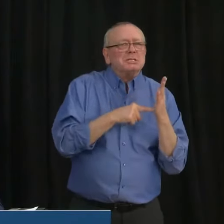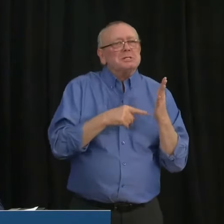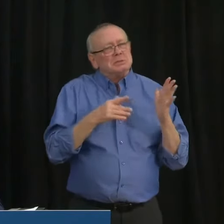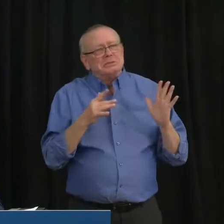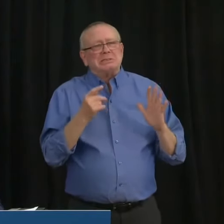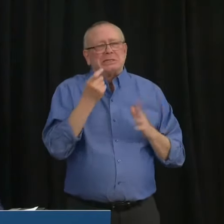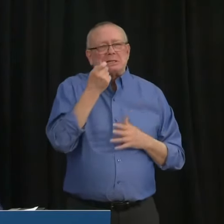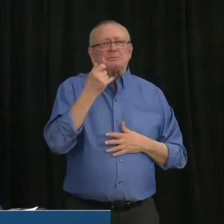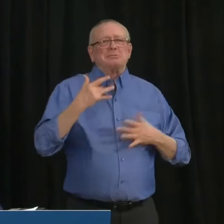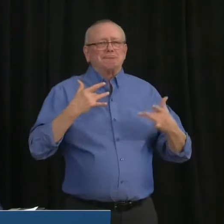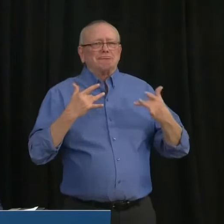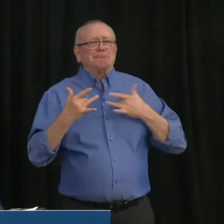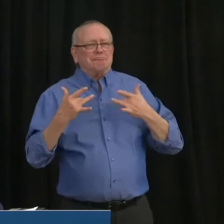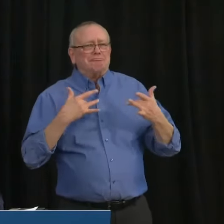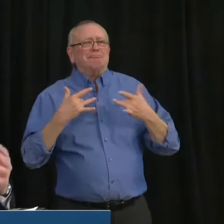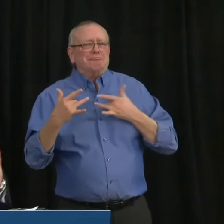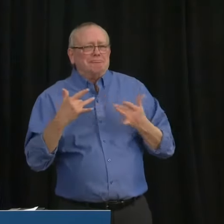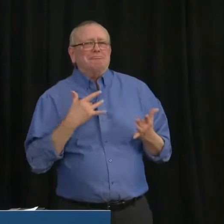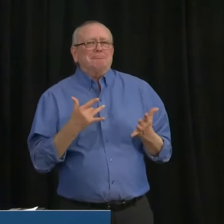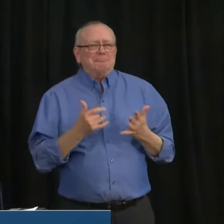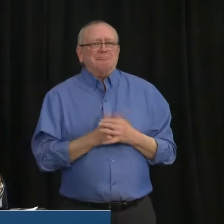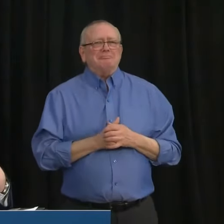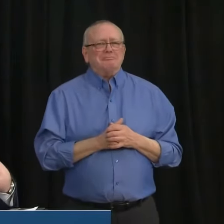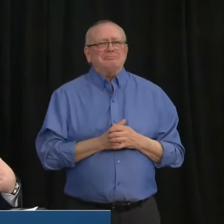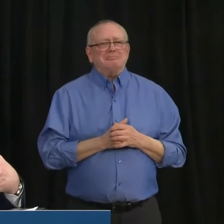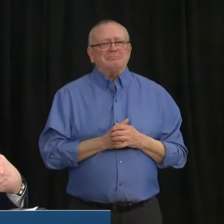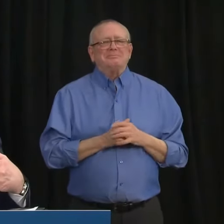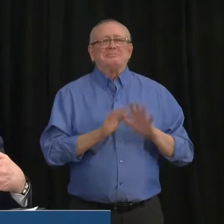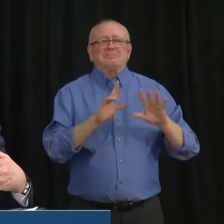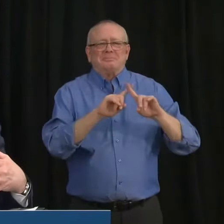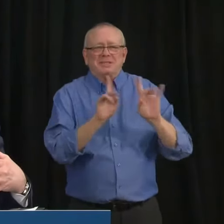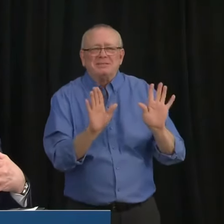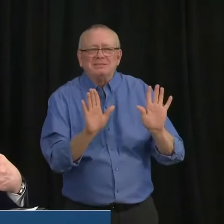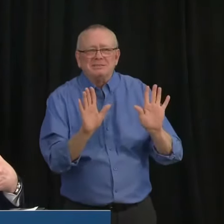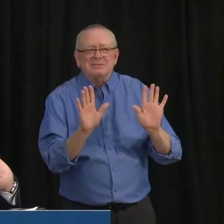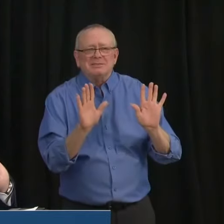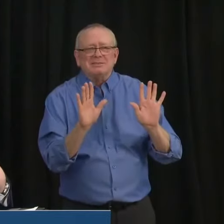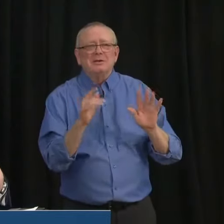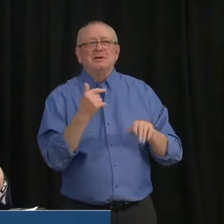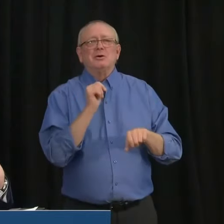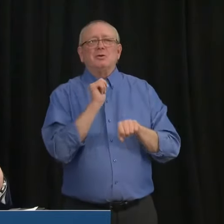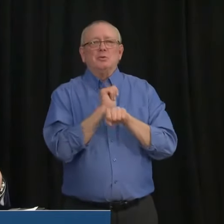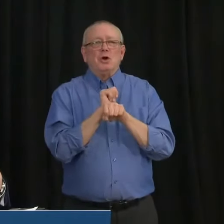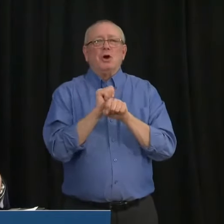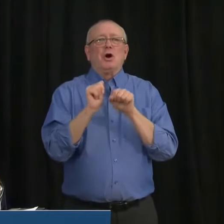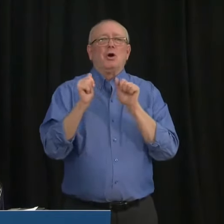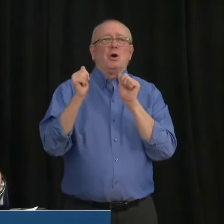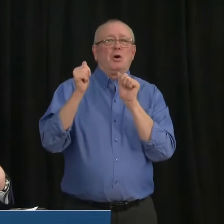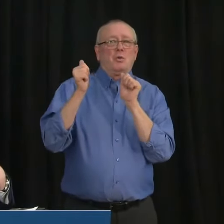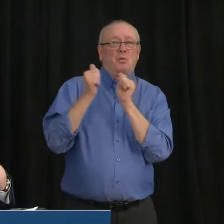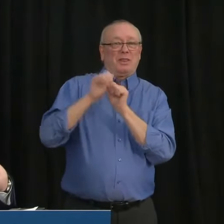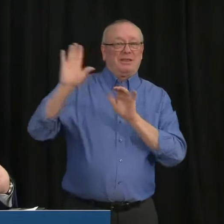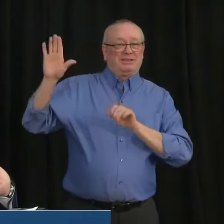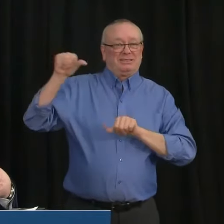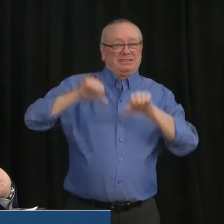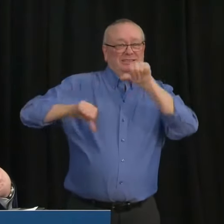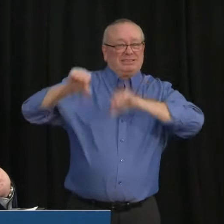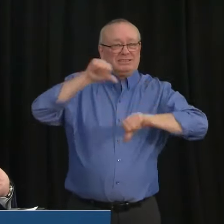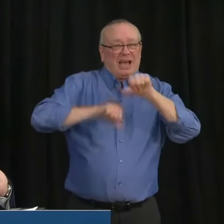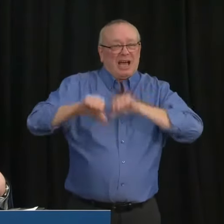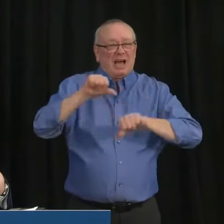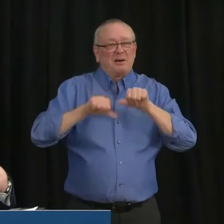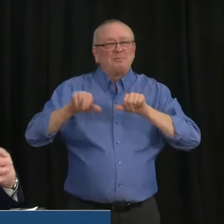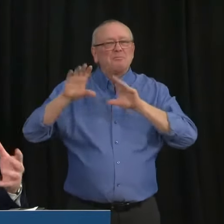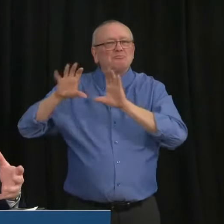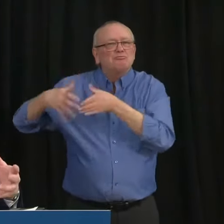we, we are working with our Scientific Advisory Committee on Alberta's protocols for